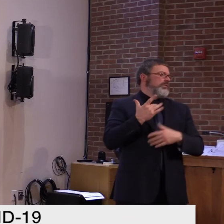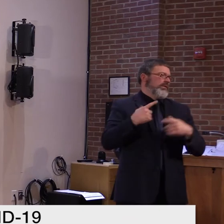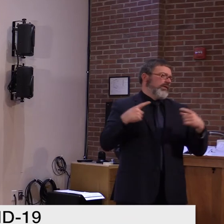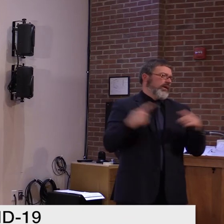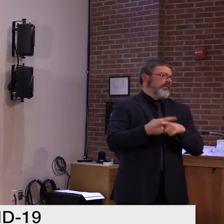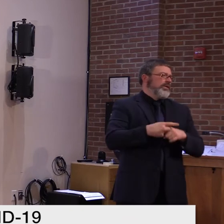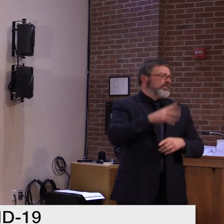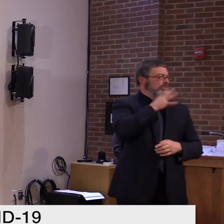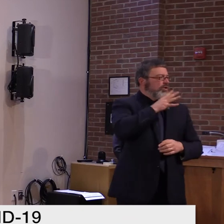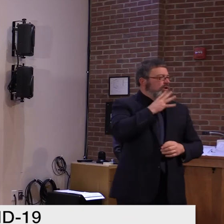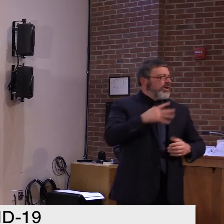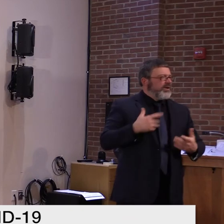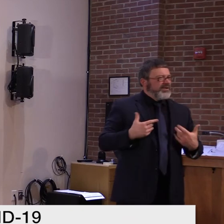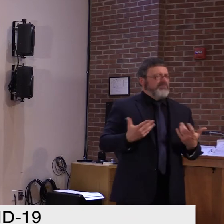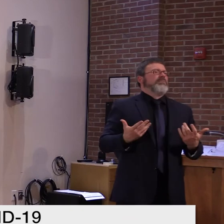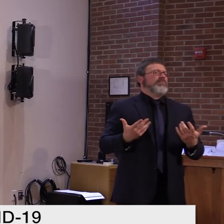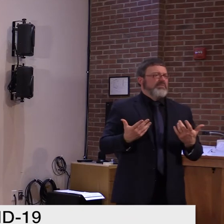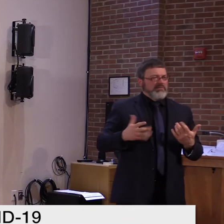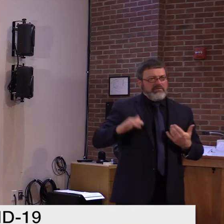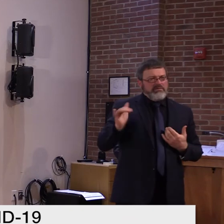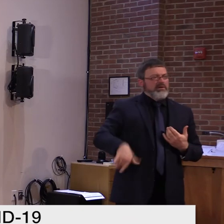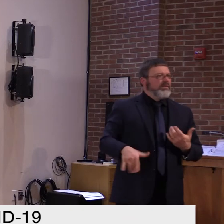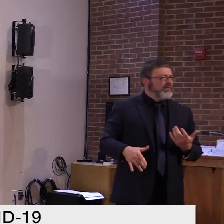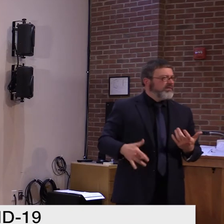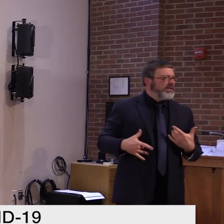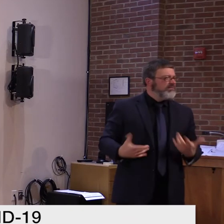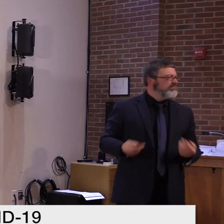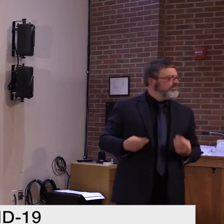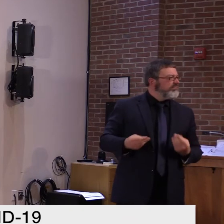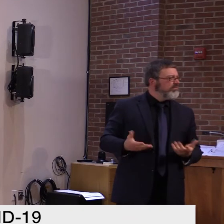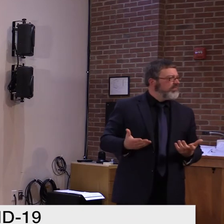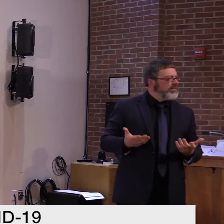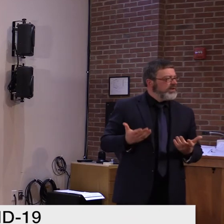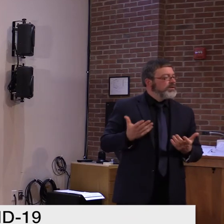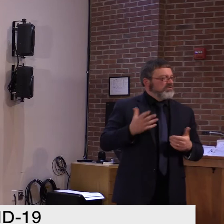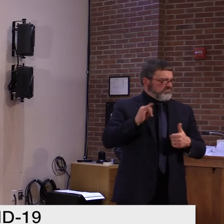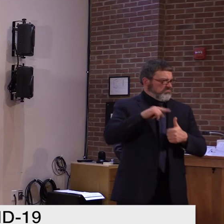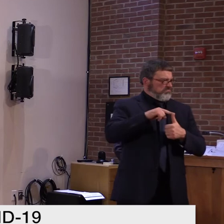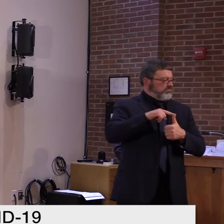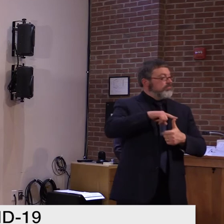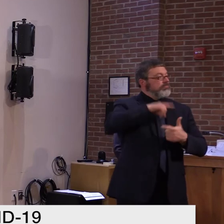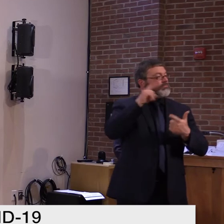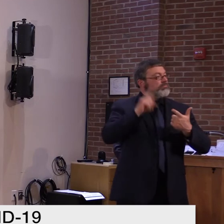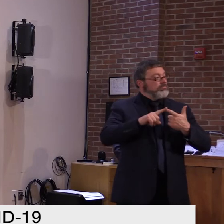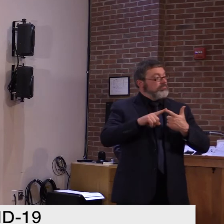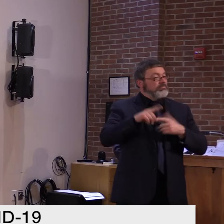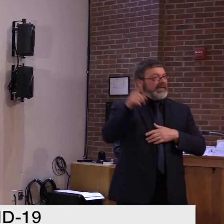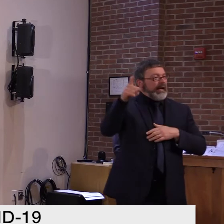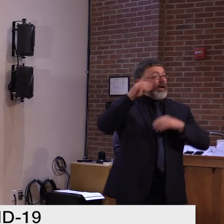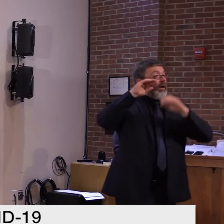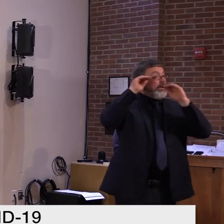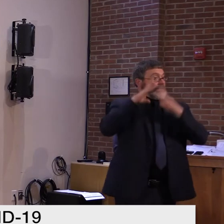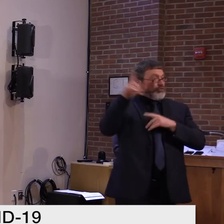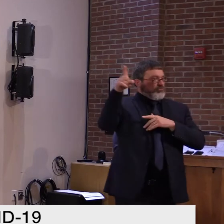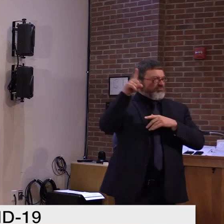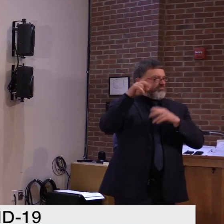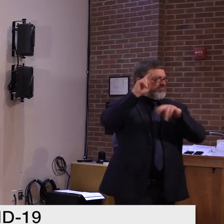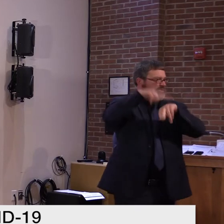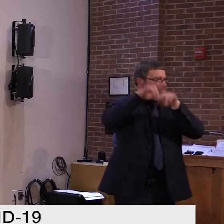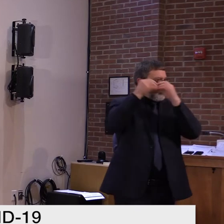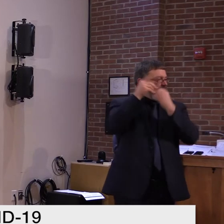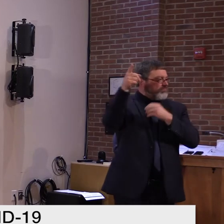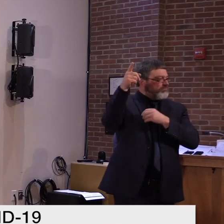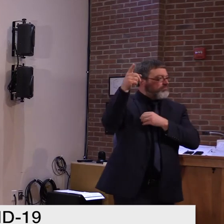or playing instruments together. And, uh, she was also upset to see that no one from the arts was actually involved in